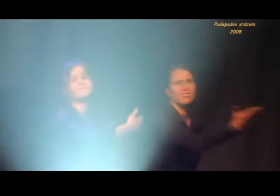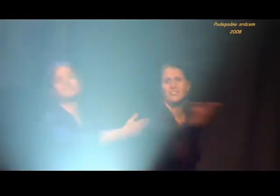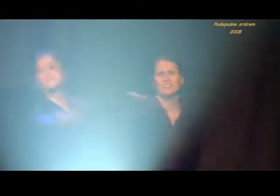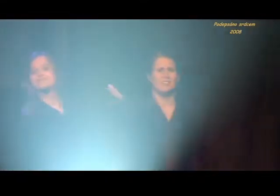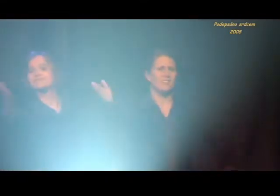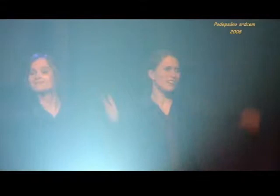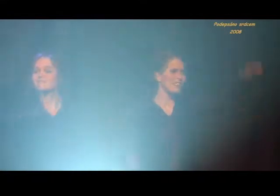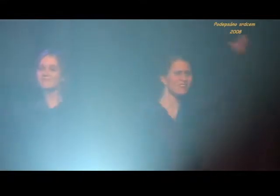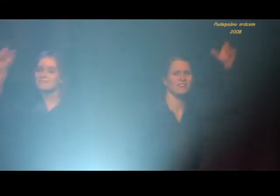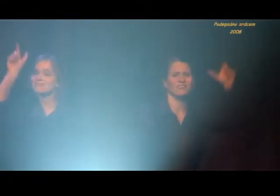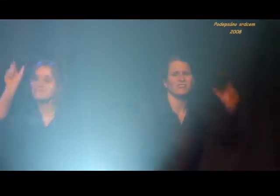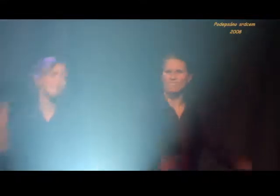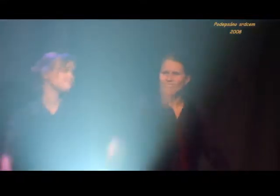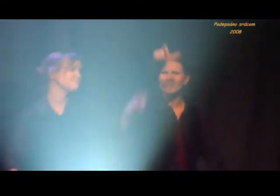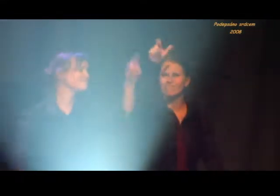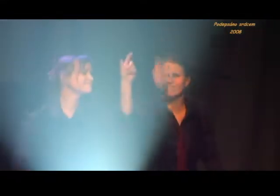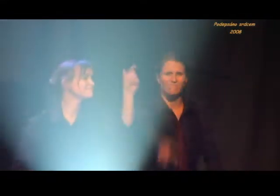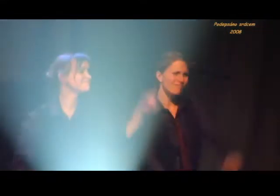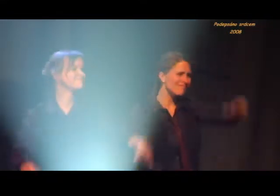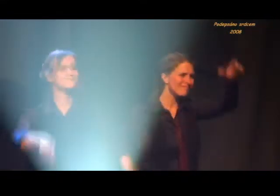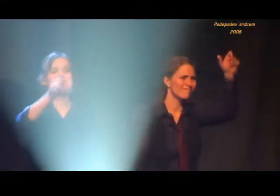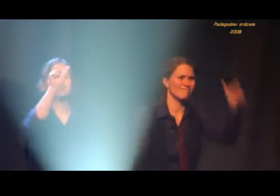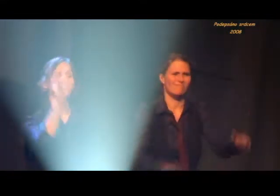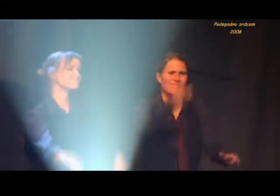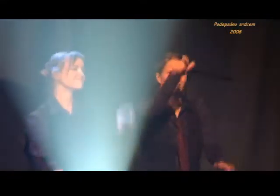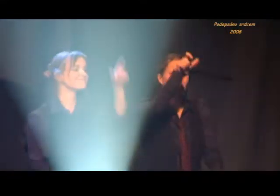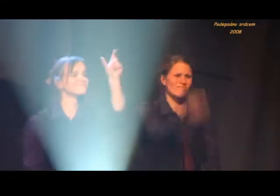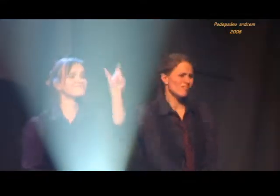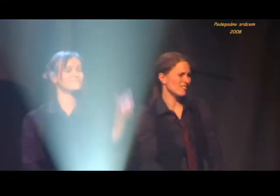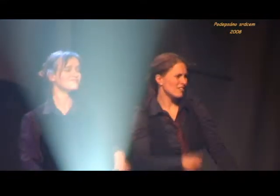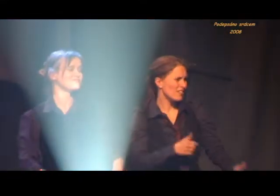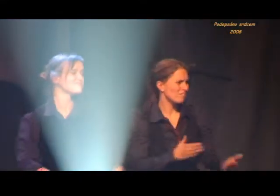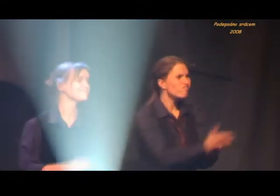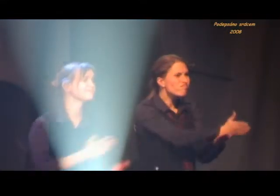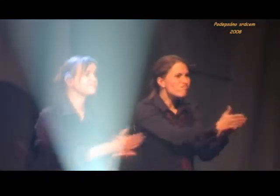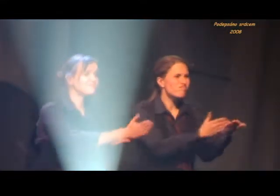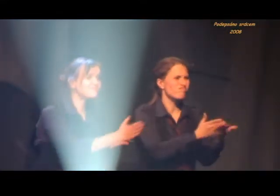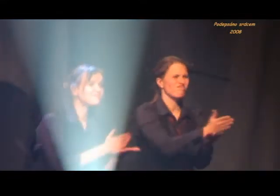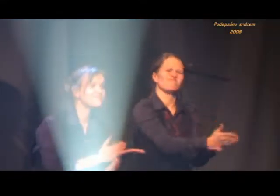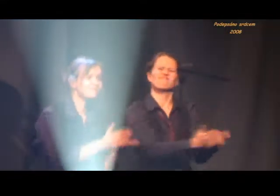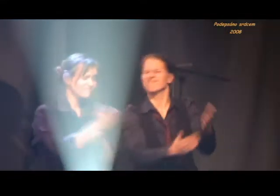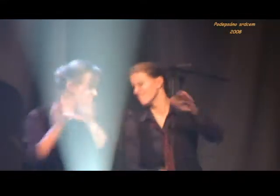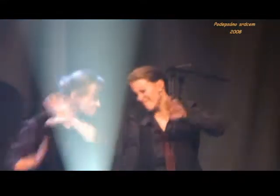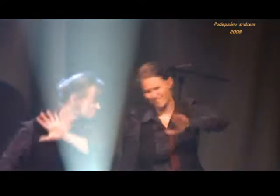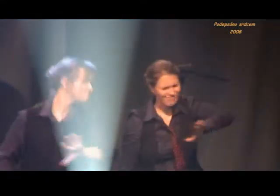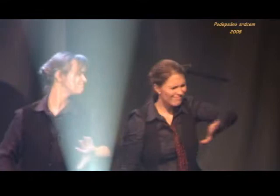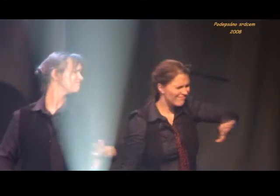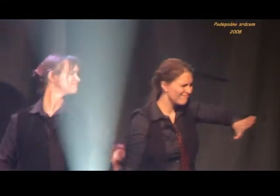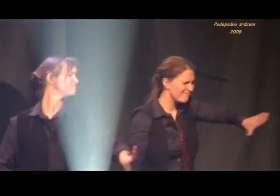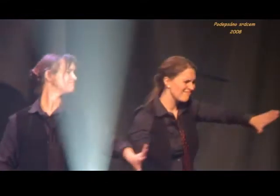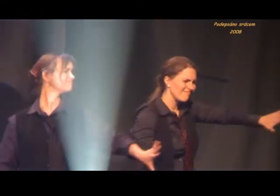other words, up on heels. A wreck on shores,